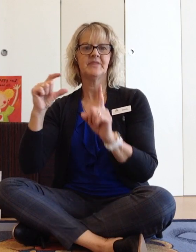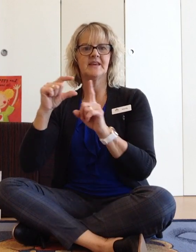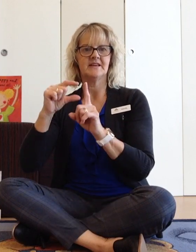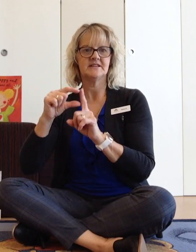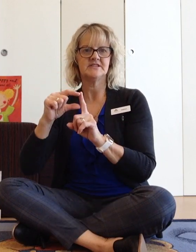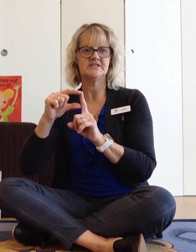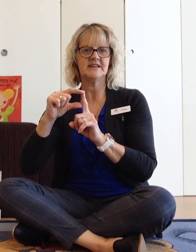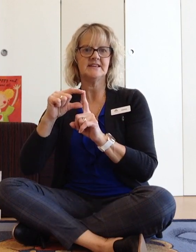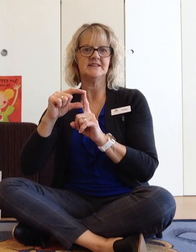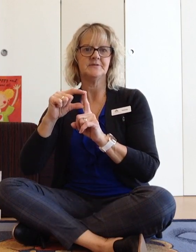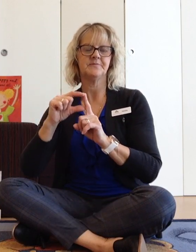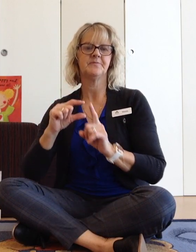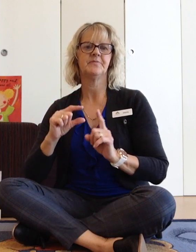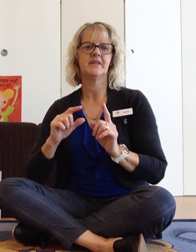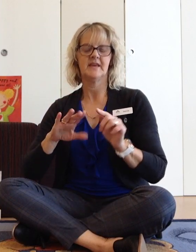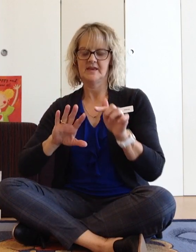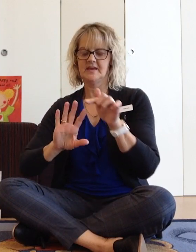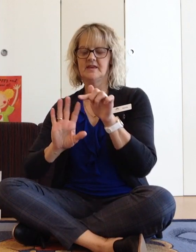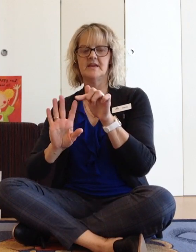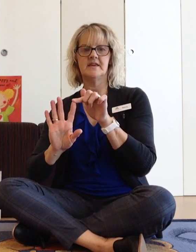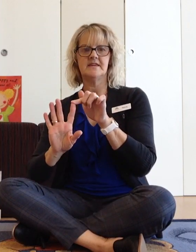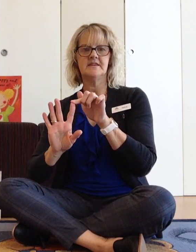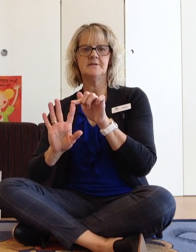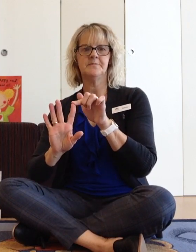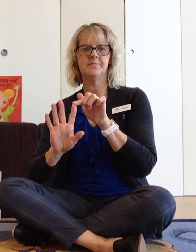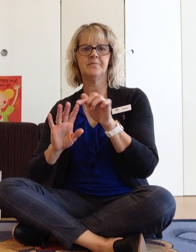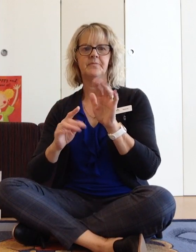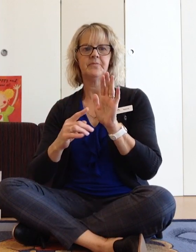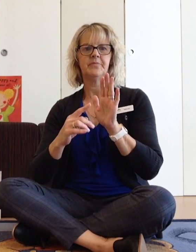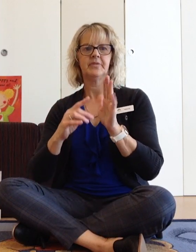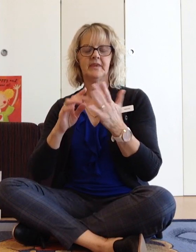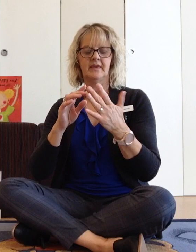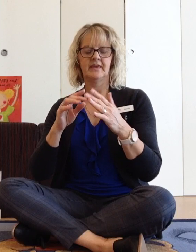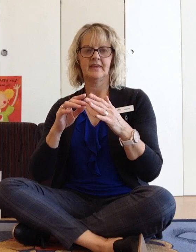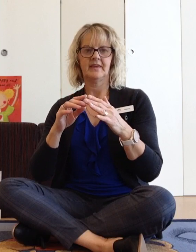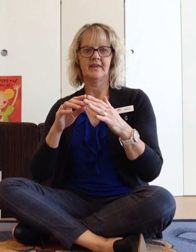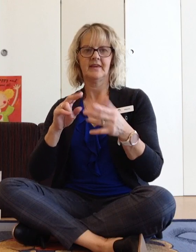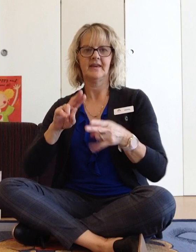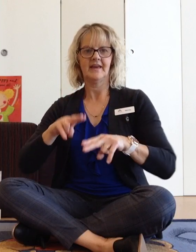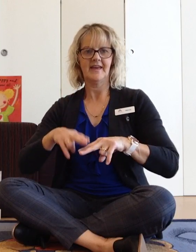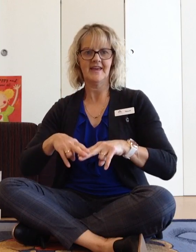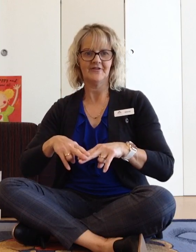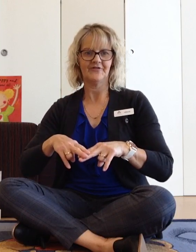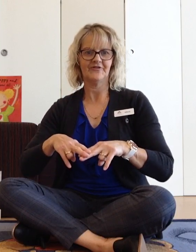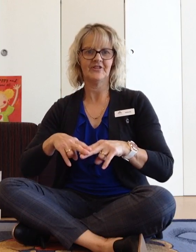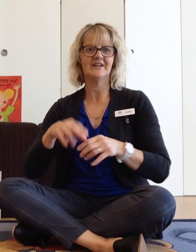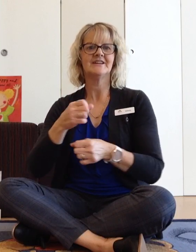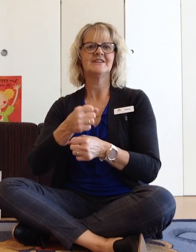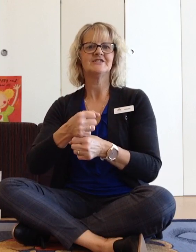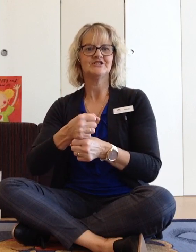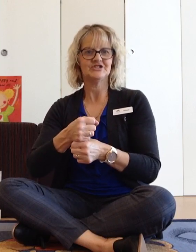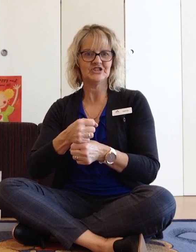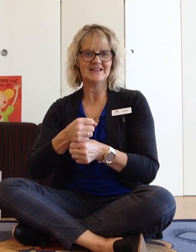D, E, F, G,